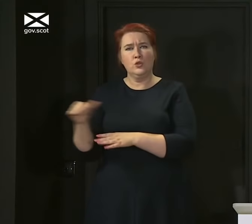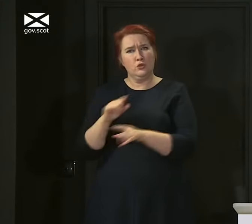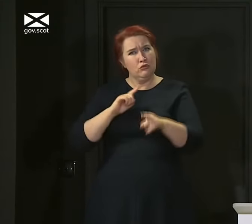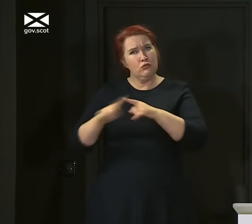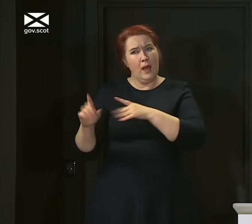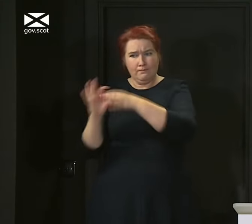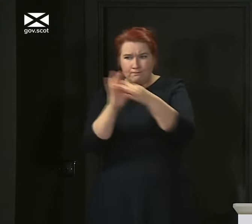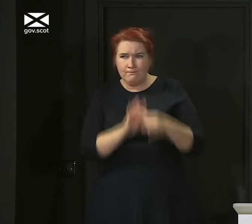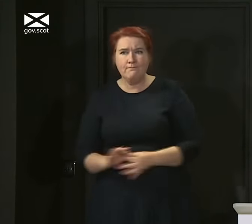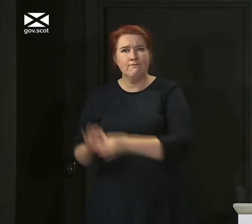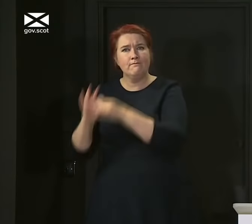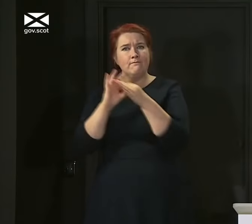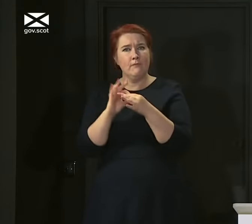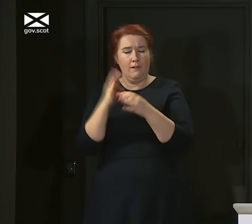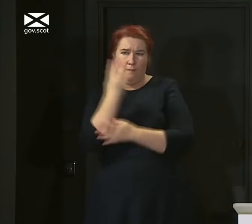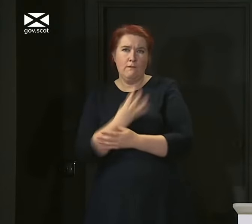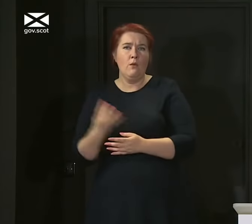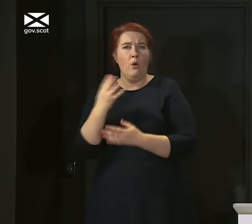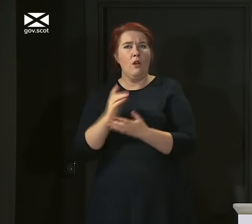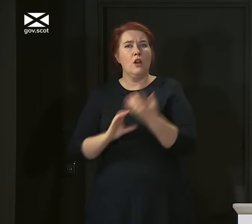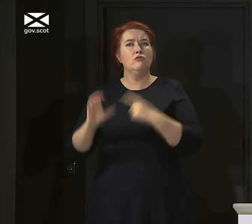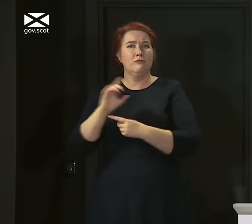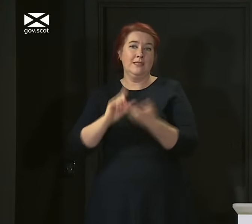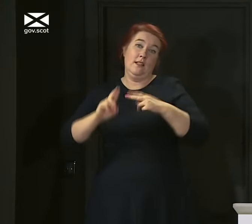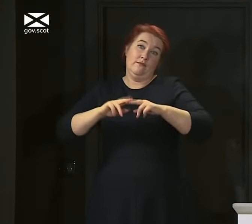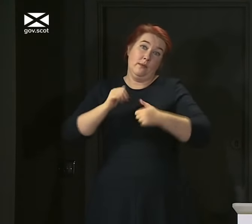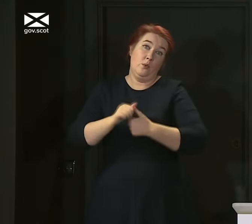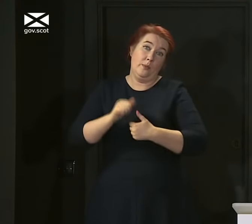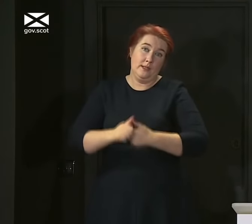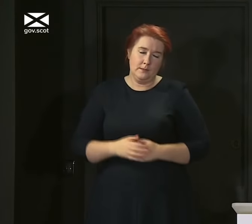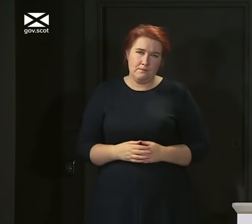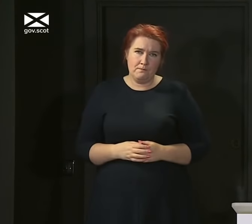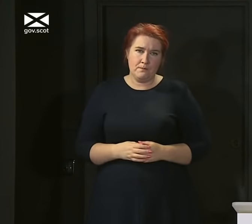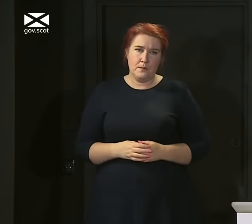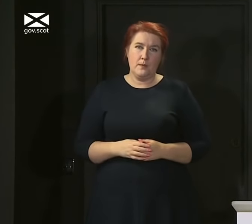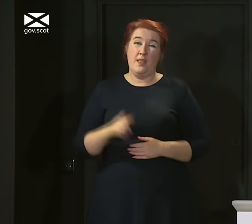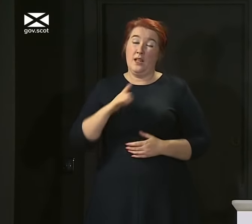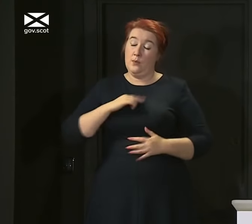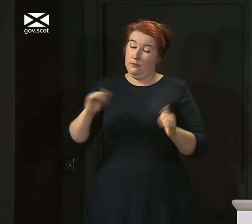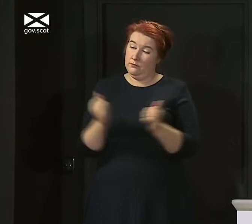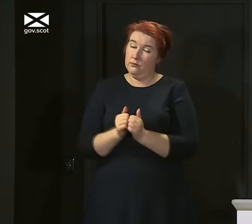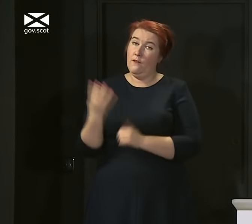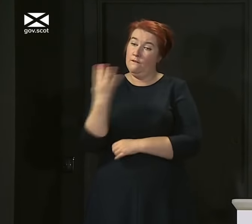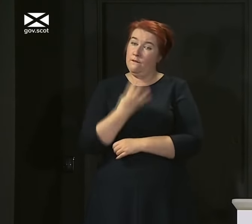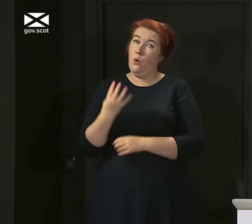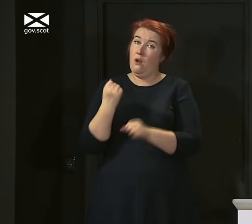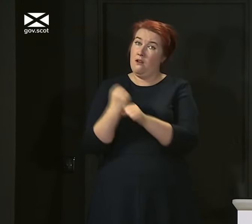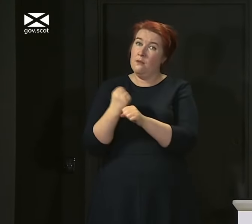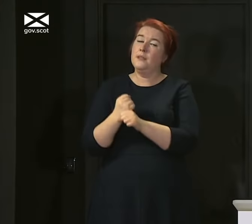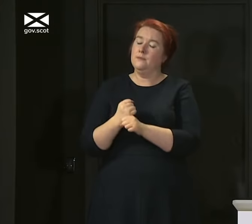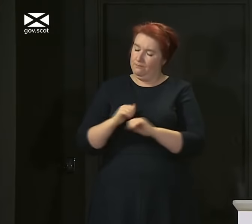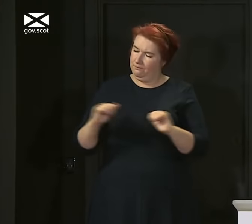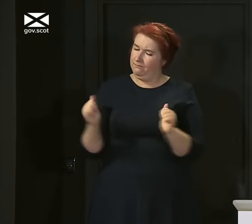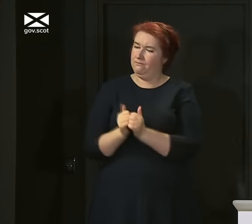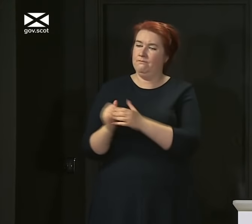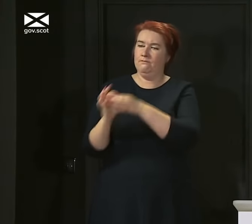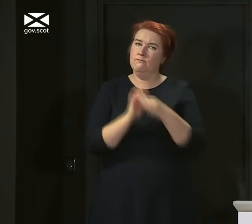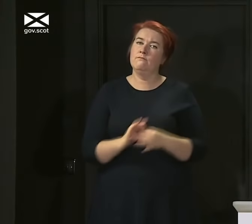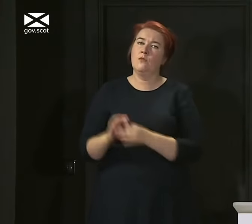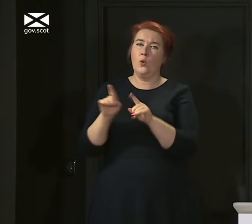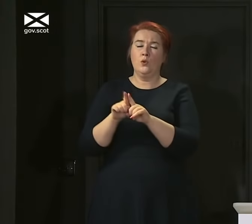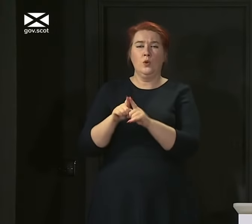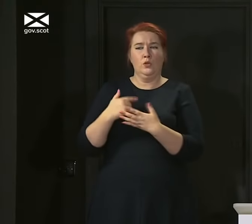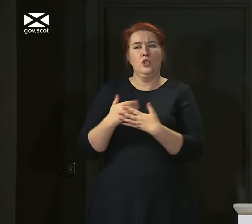and as much as it is appropriate to do so. So I very much appreciate the agreement of all four governments to cooperation and to the sharing